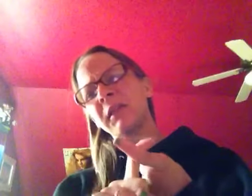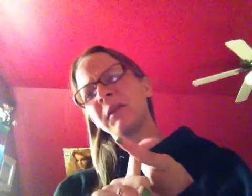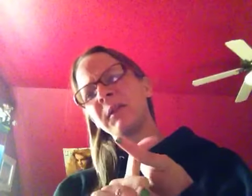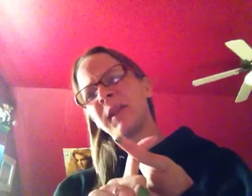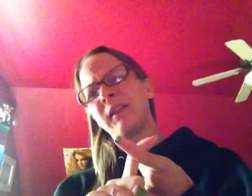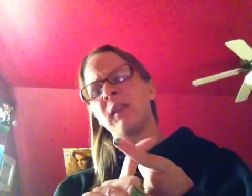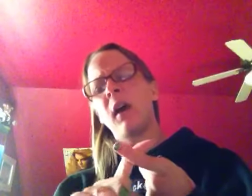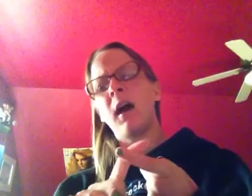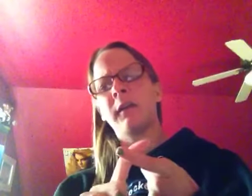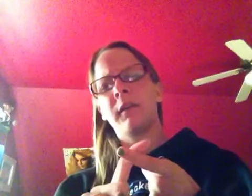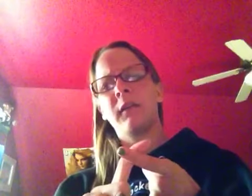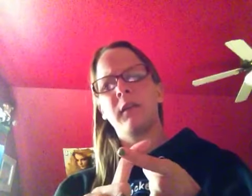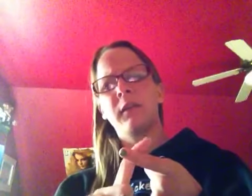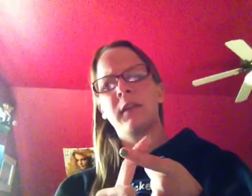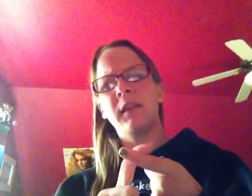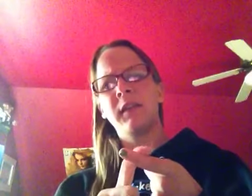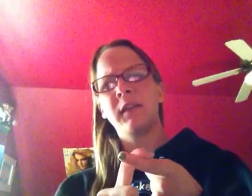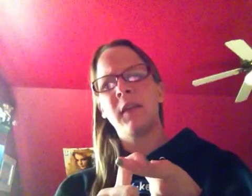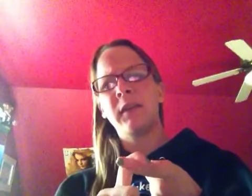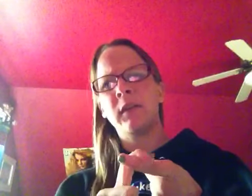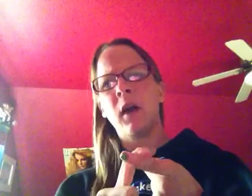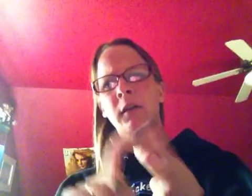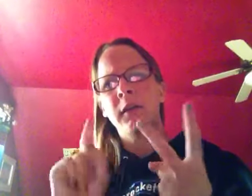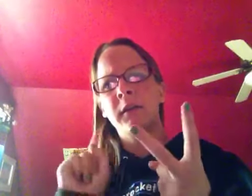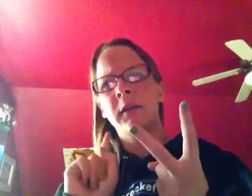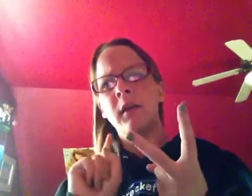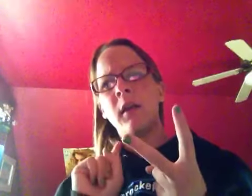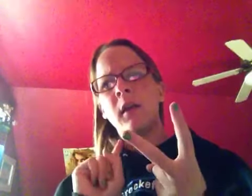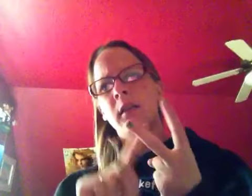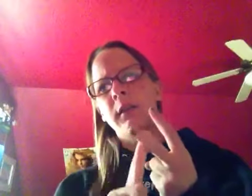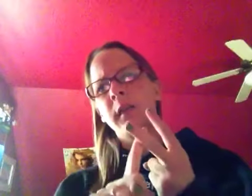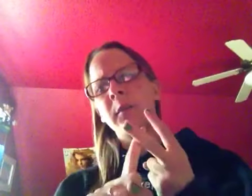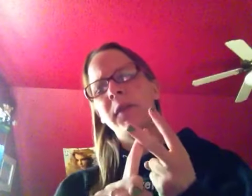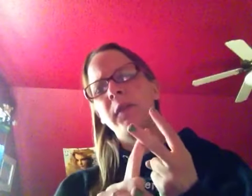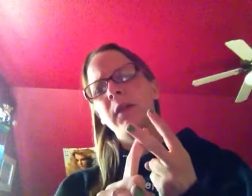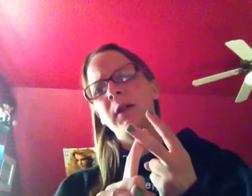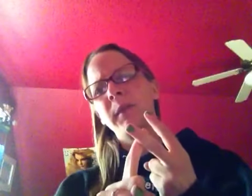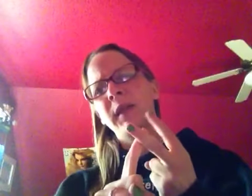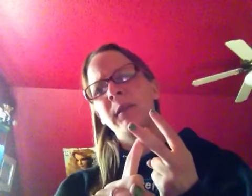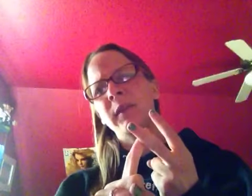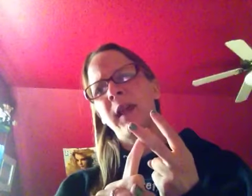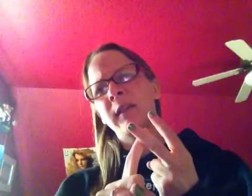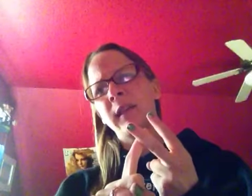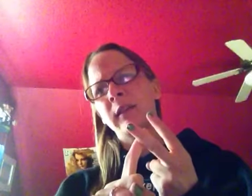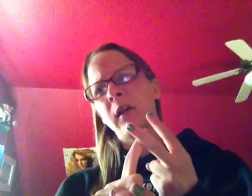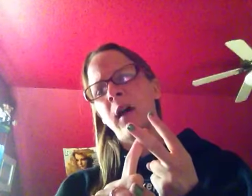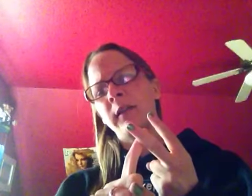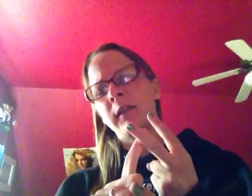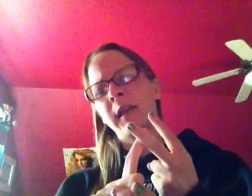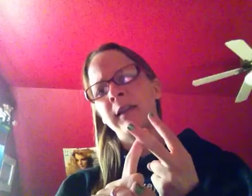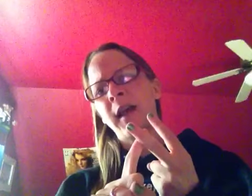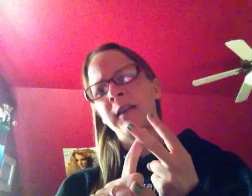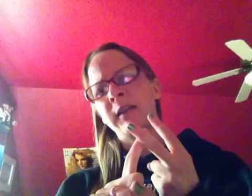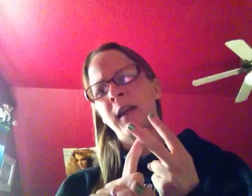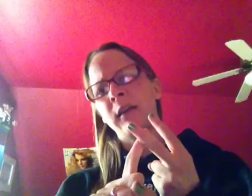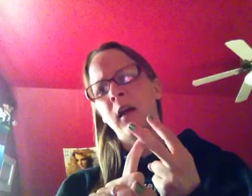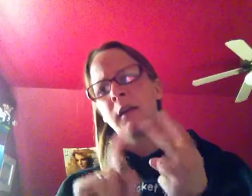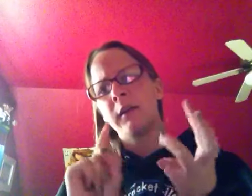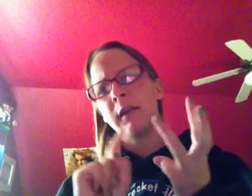littler pieces cost six to seven dollars some the medium sized things cost like nine to ten dollars and